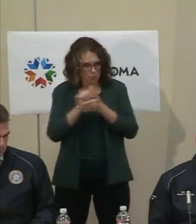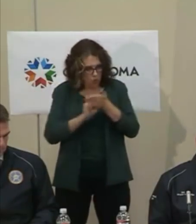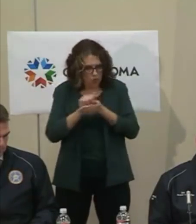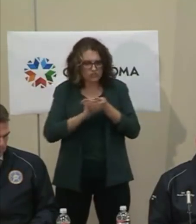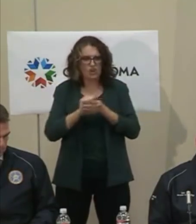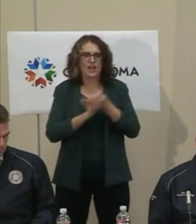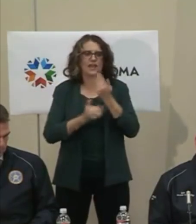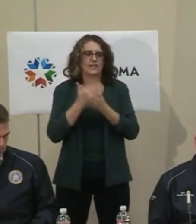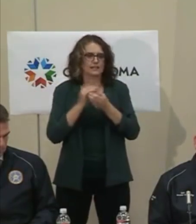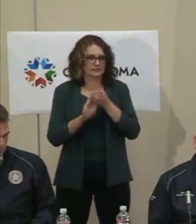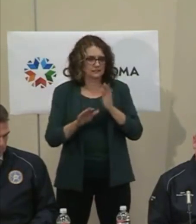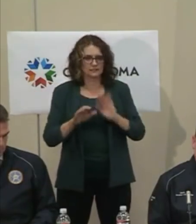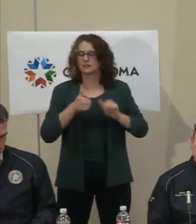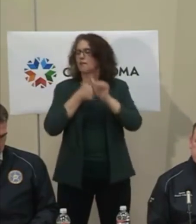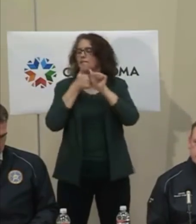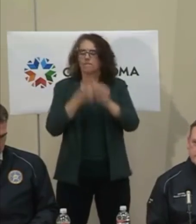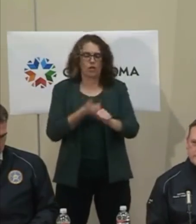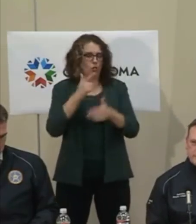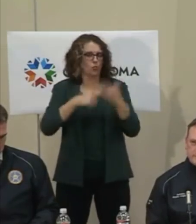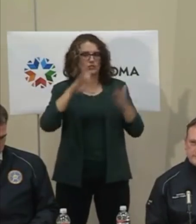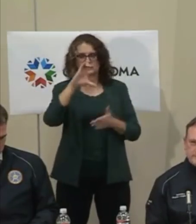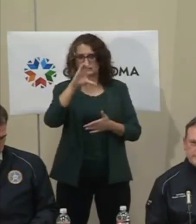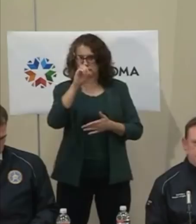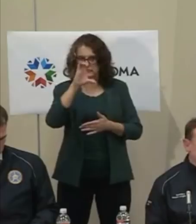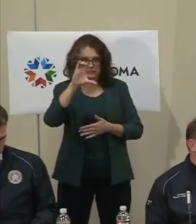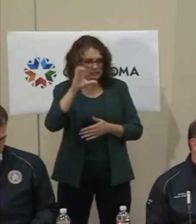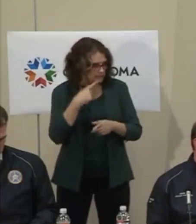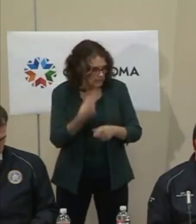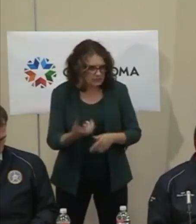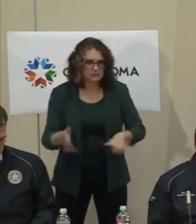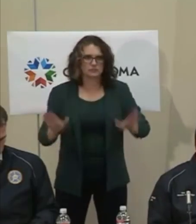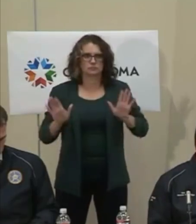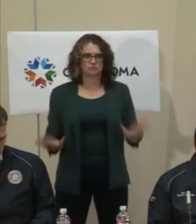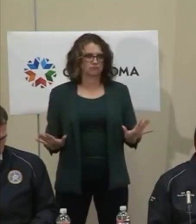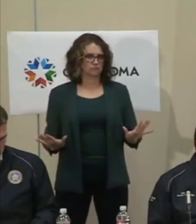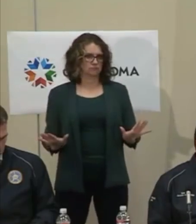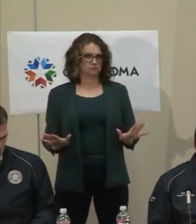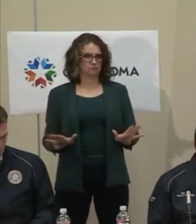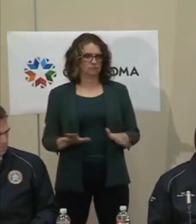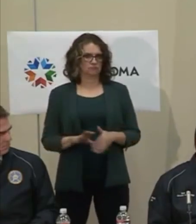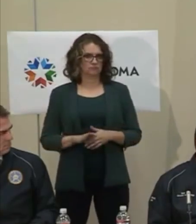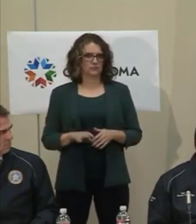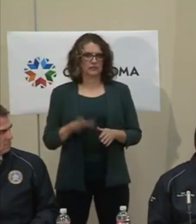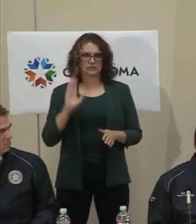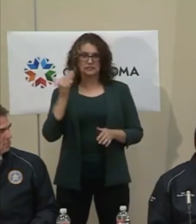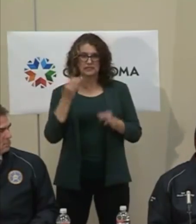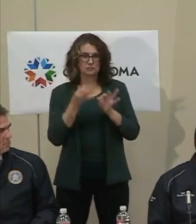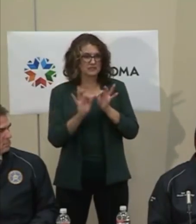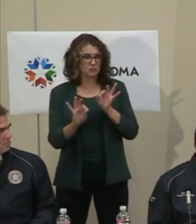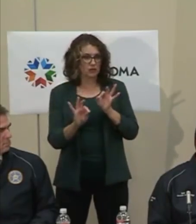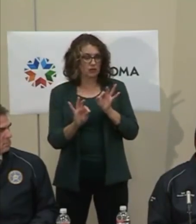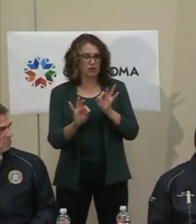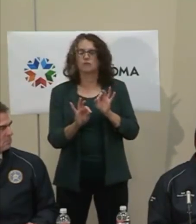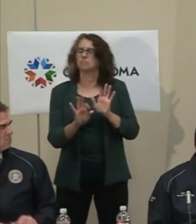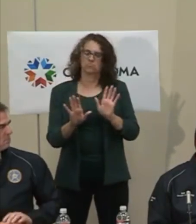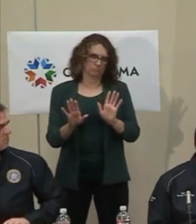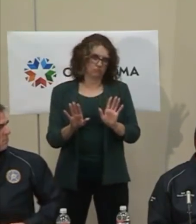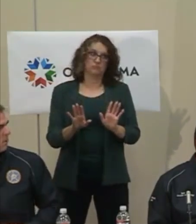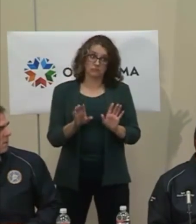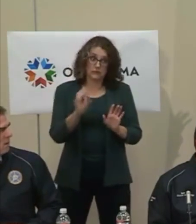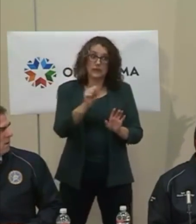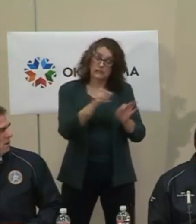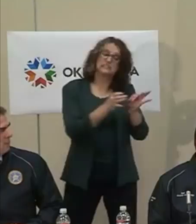CDC guidelines are saying to us sound very simple, but they're so important right now because we want to limit